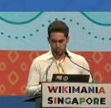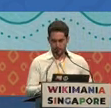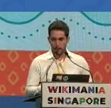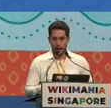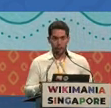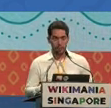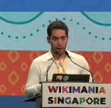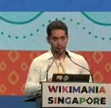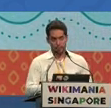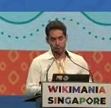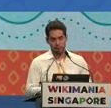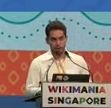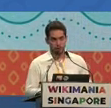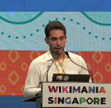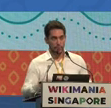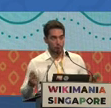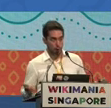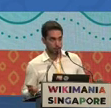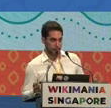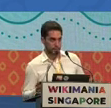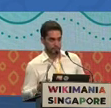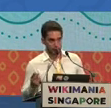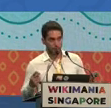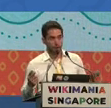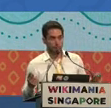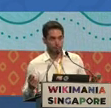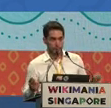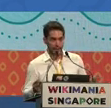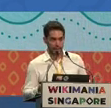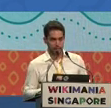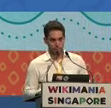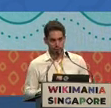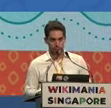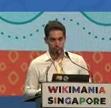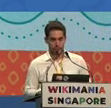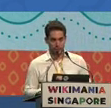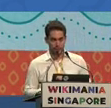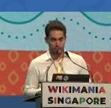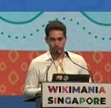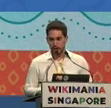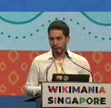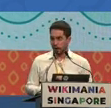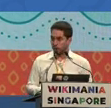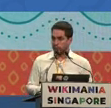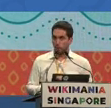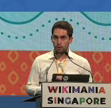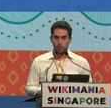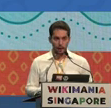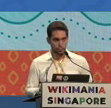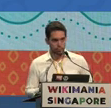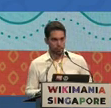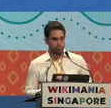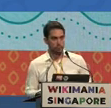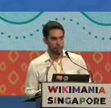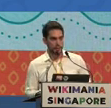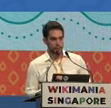So I will first argue that we all need, we all could gain from learning sign language. And I will also